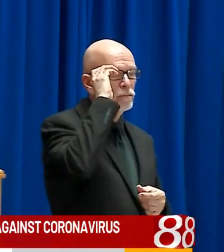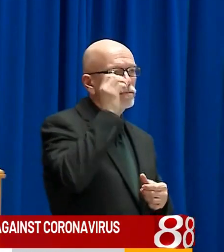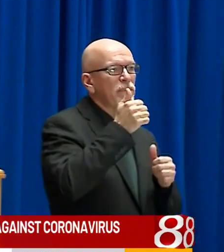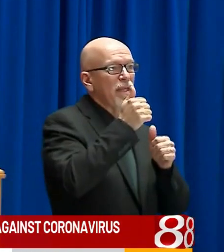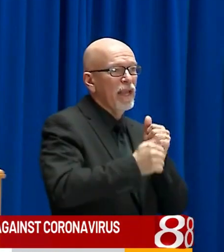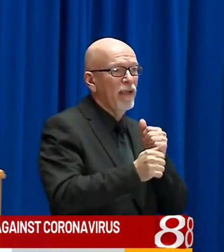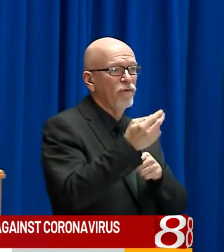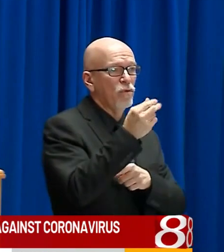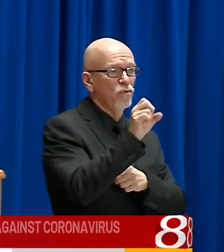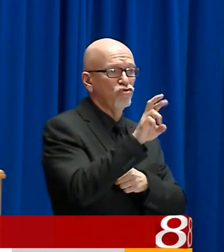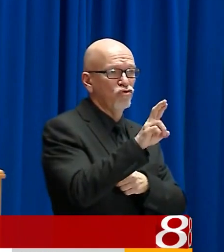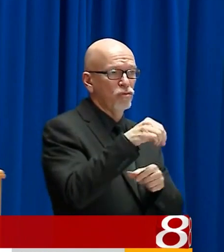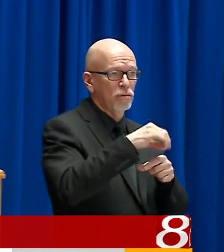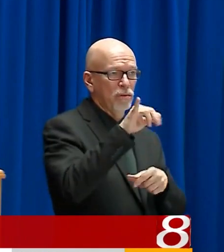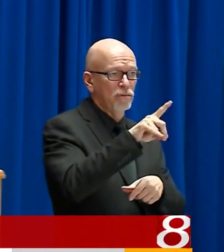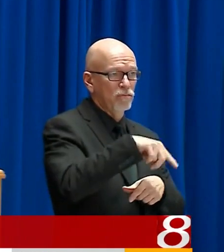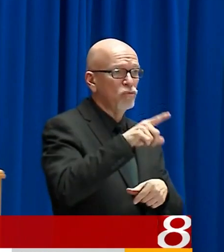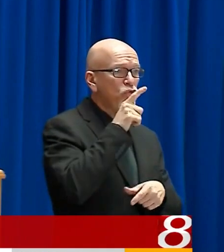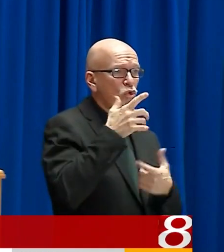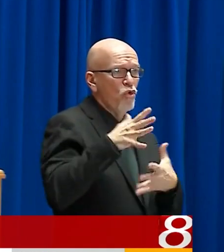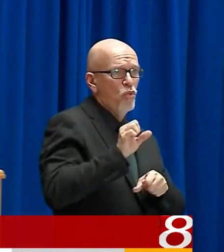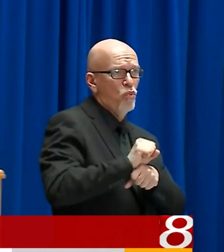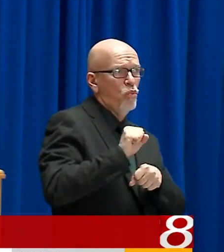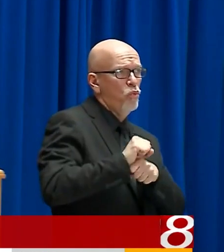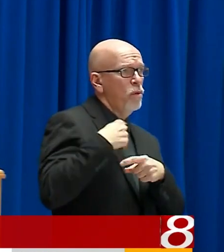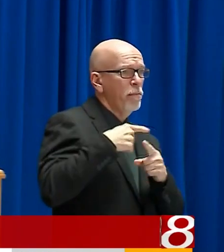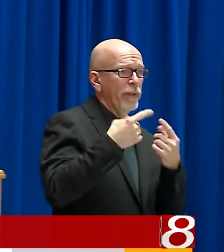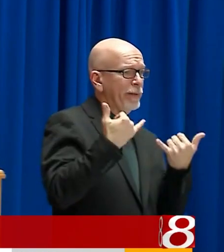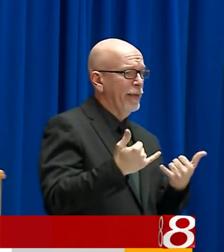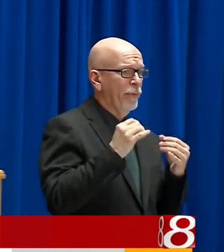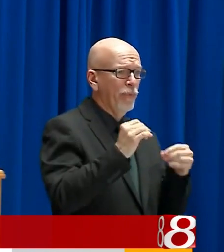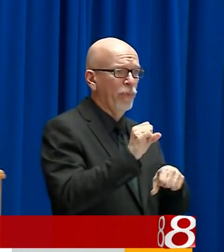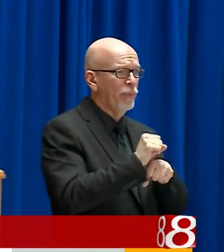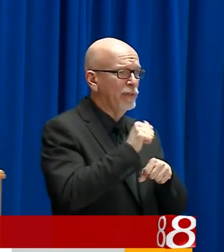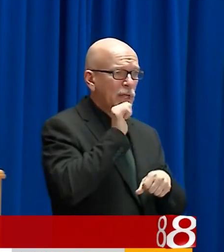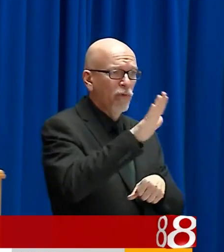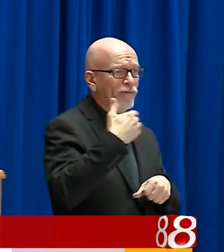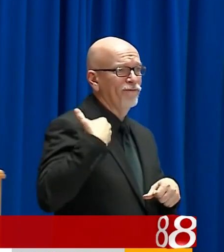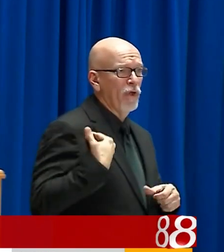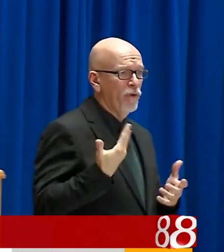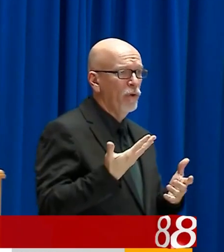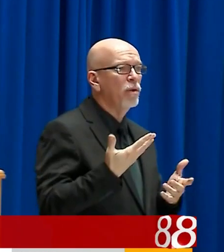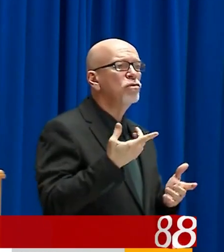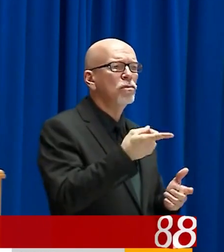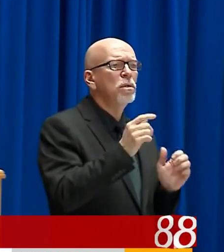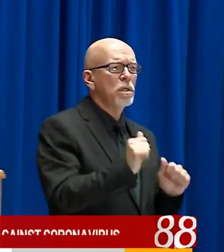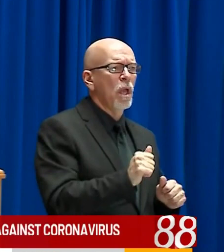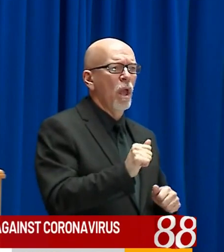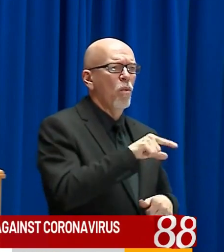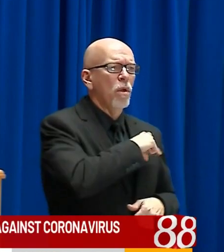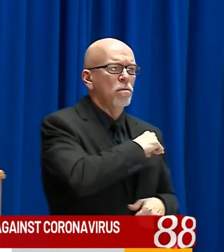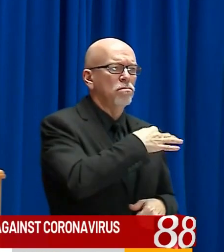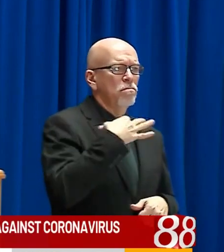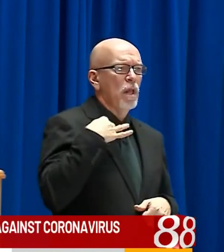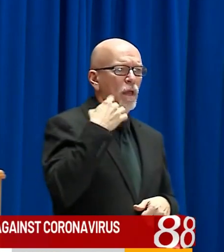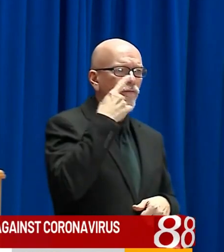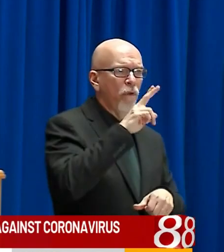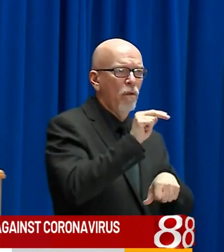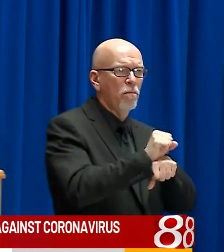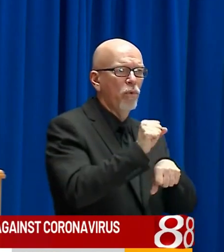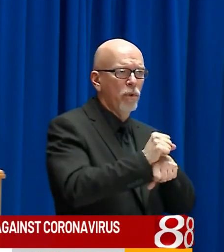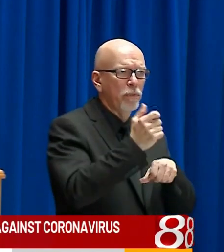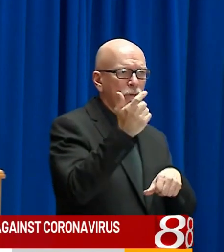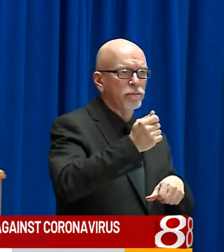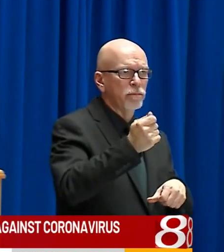Every Hoosier who has worked and who is out of work due to no reason of their own is eligible to apply for their unemployment